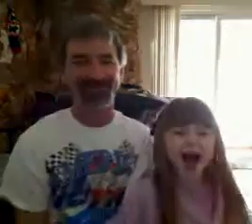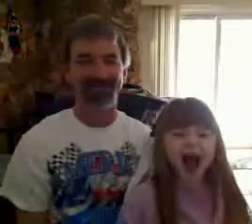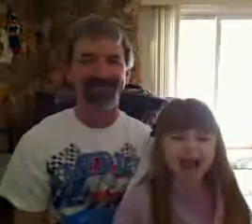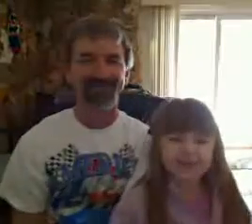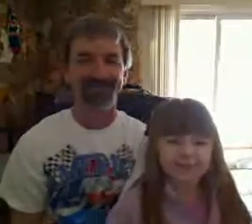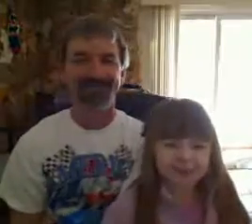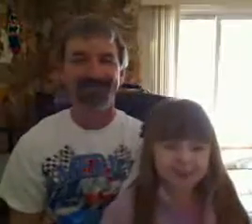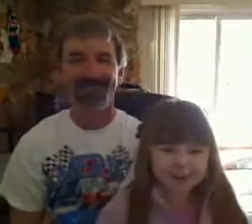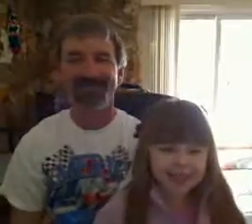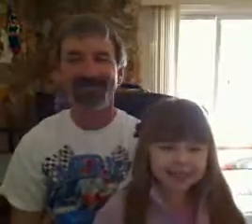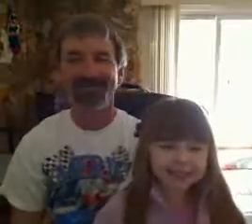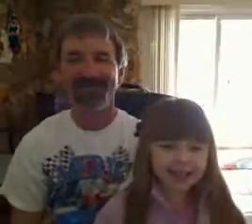my name is Kayla.